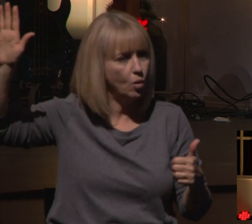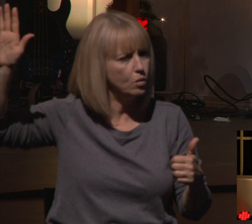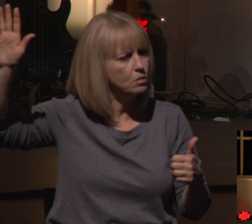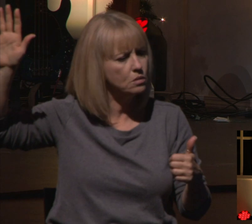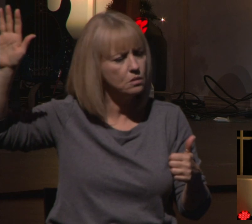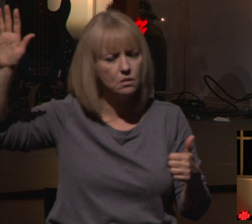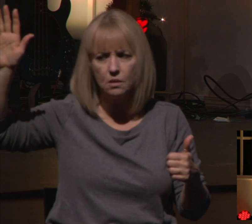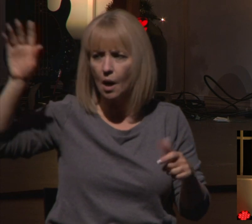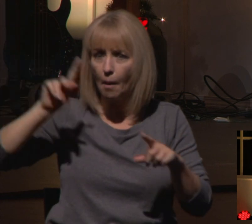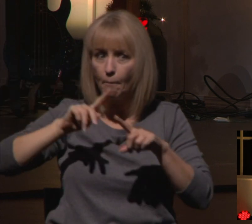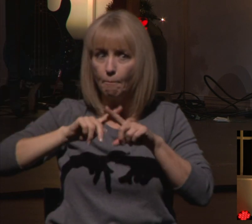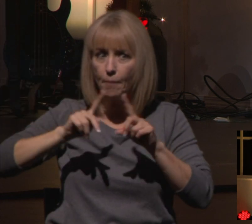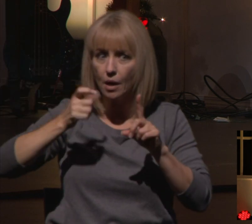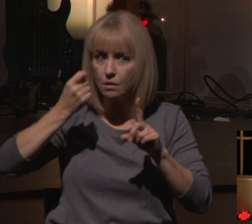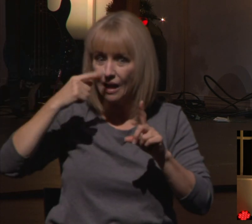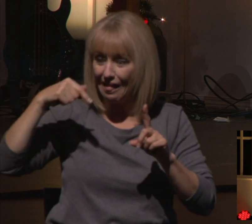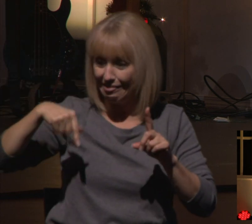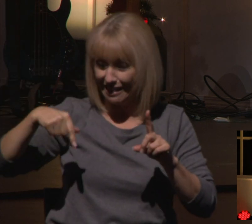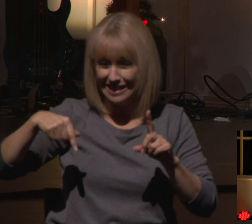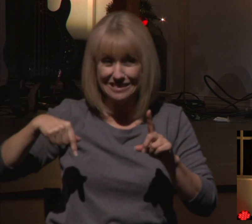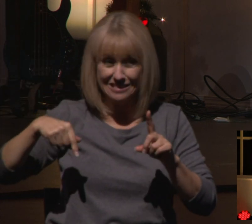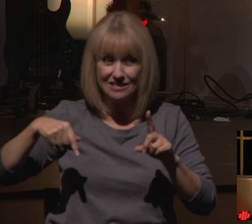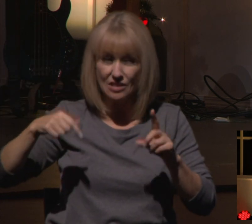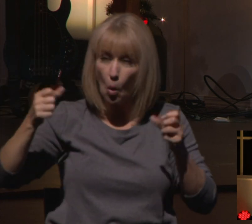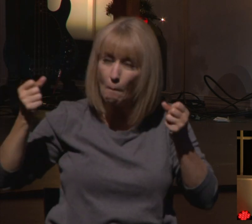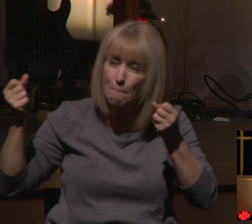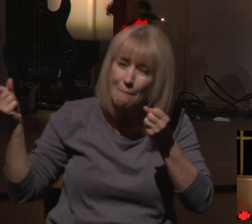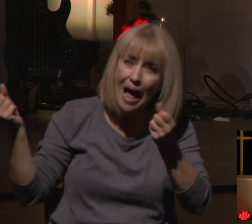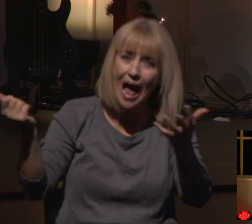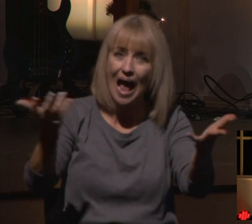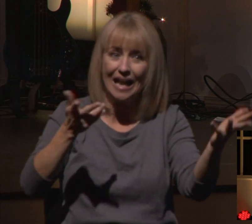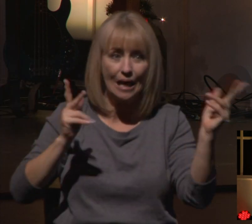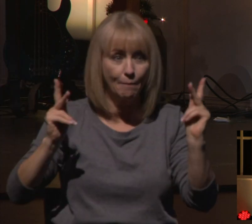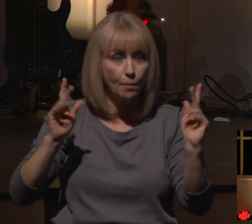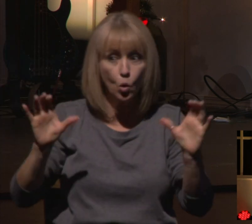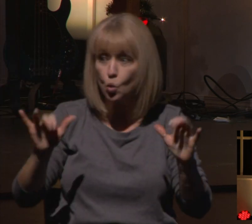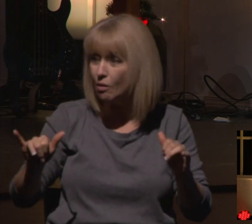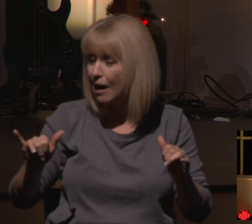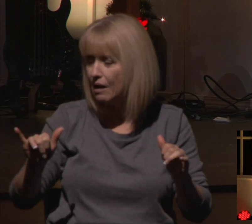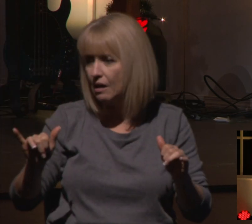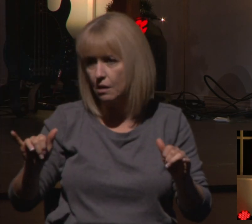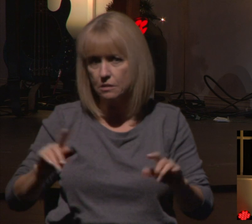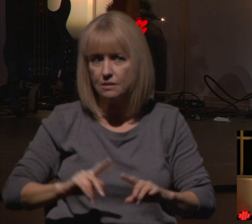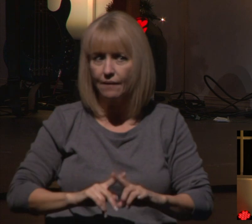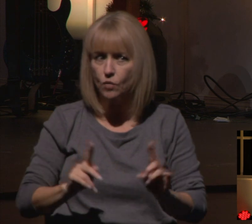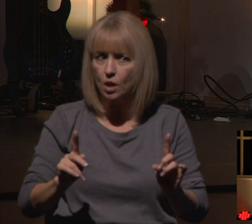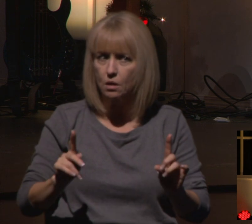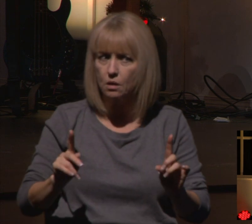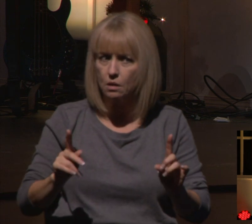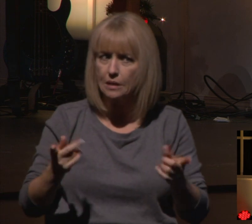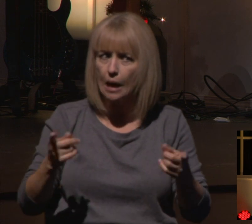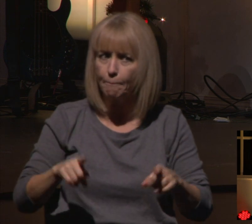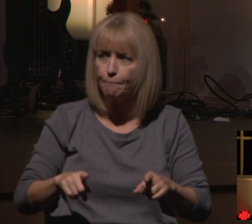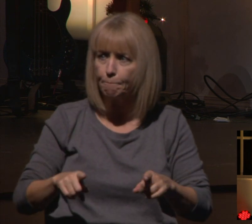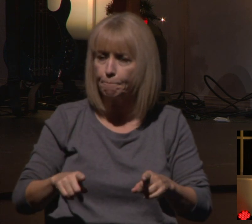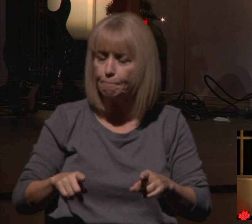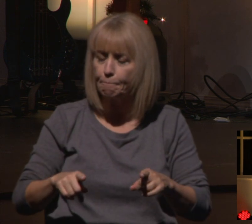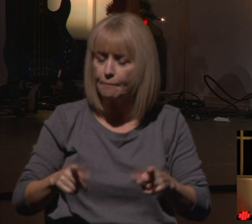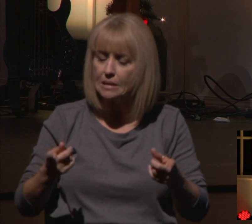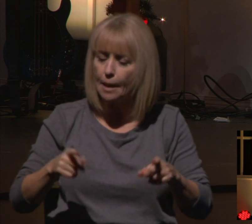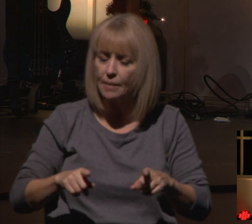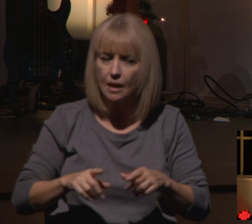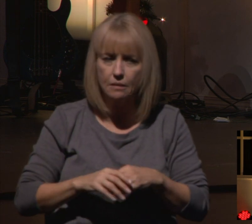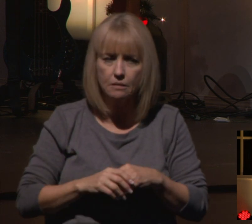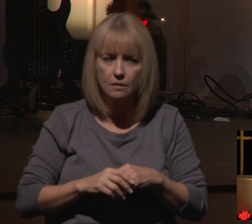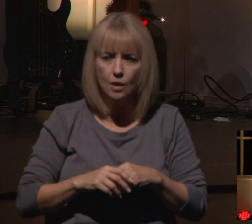scale like this has been something different. And I think if there's anything that we need right now as a church, not just Harvester Christian Church, but a